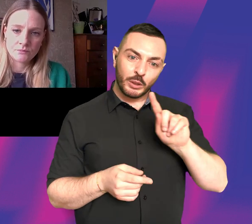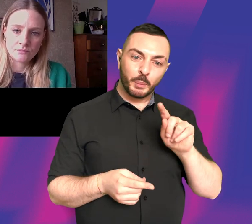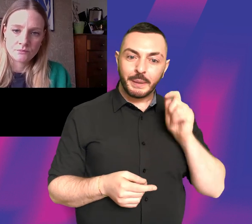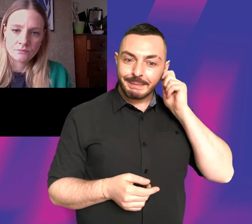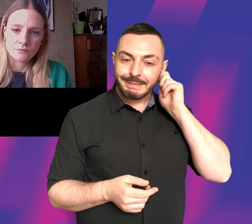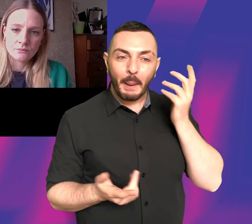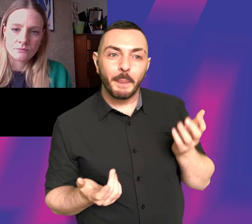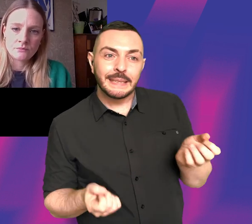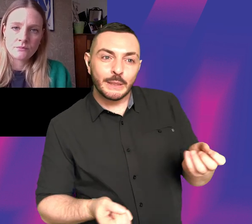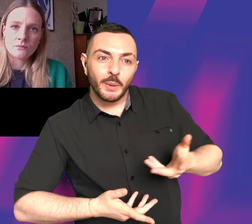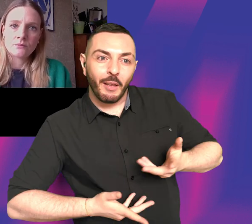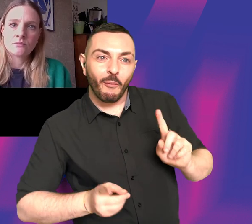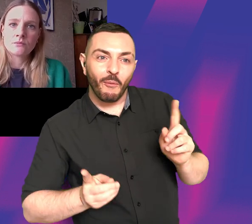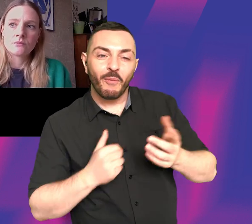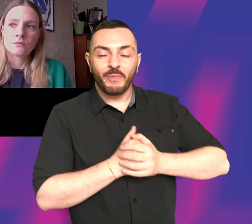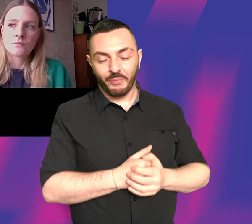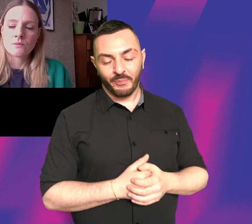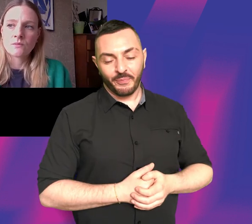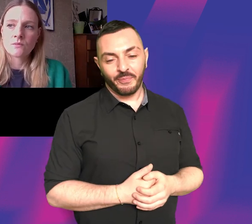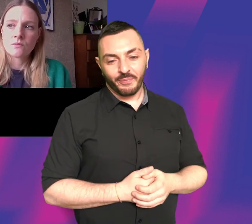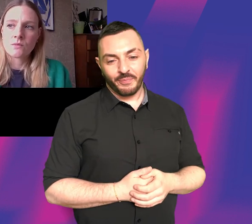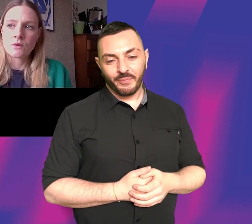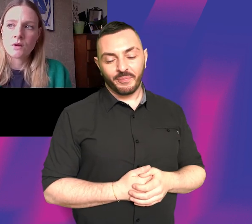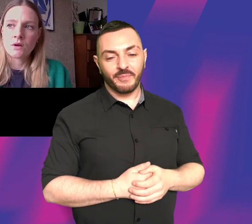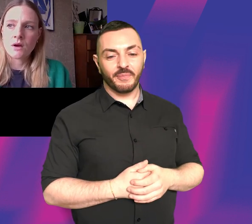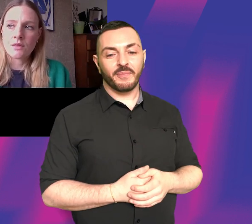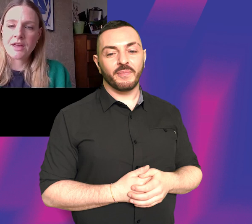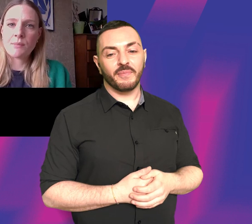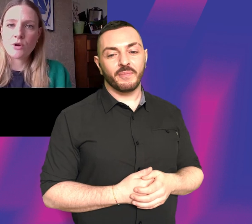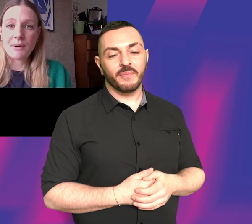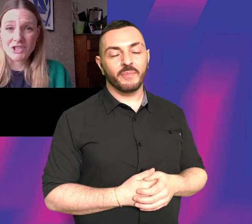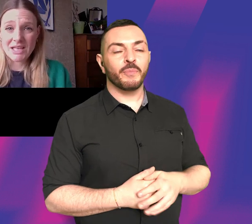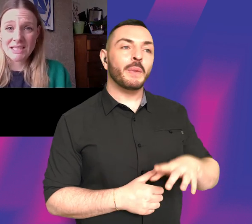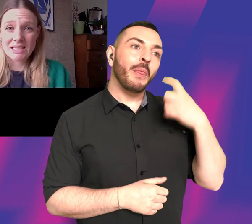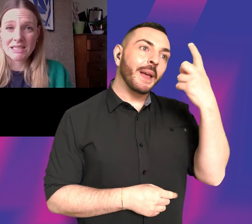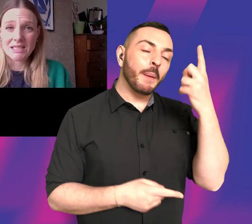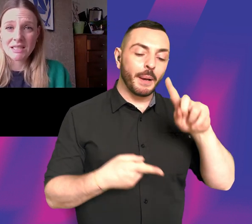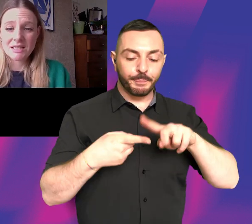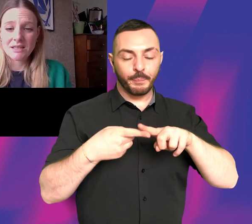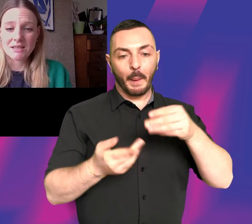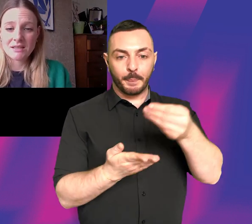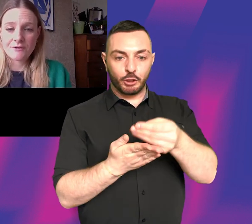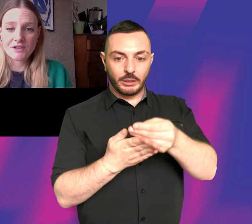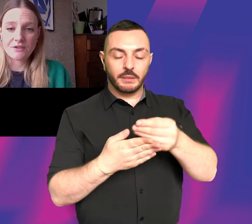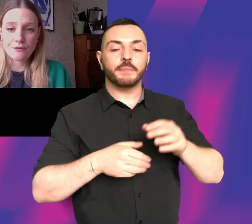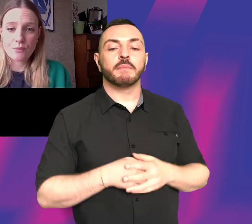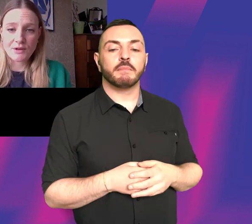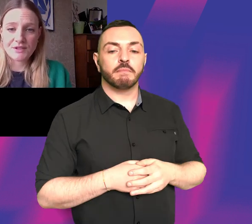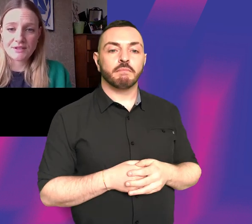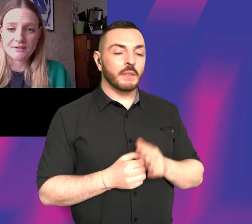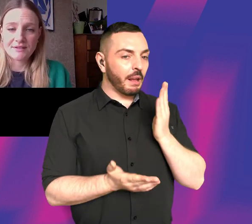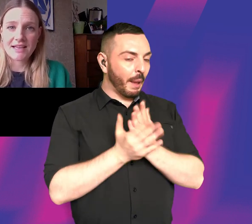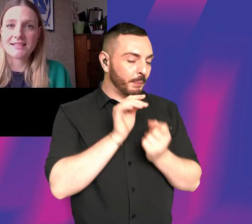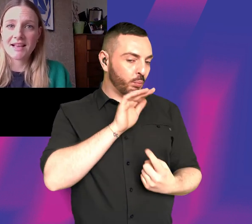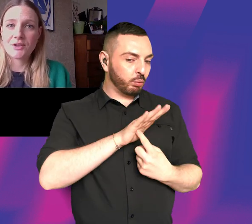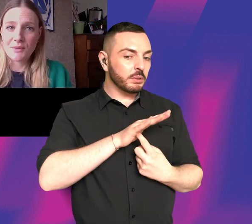the advice you'd give to someone who's thinking about doing a short film? Think about your budget. First and foremost,